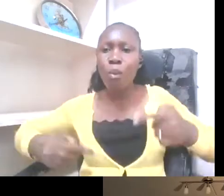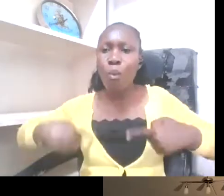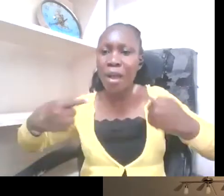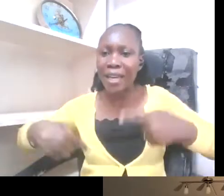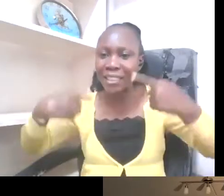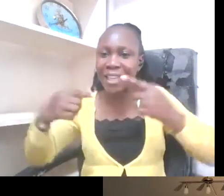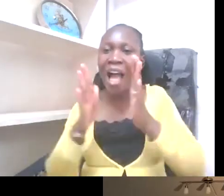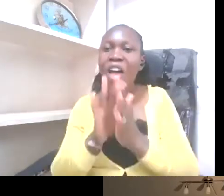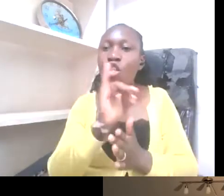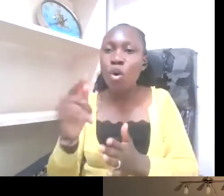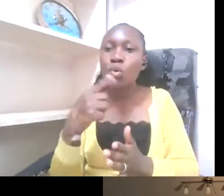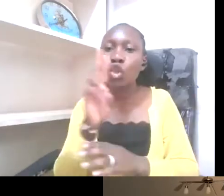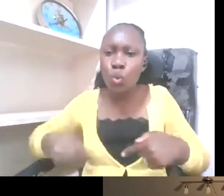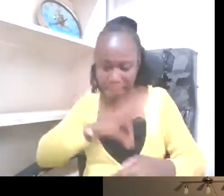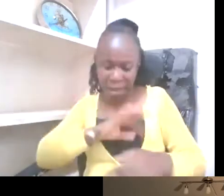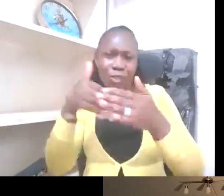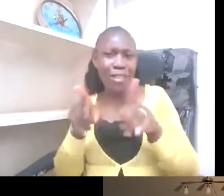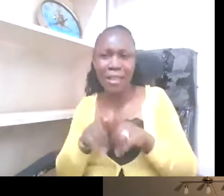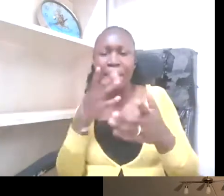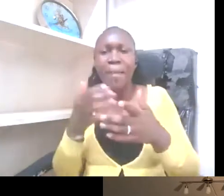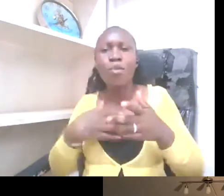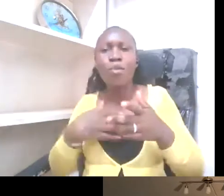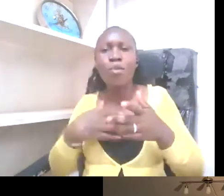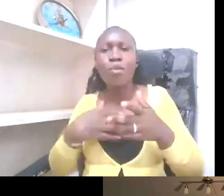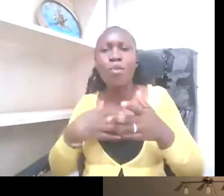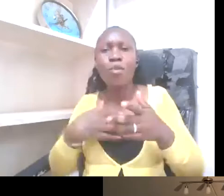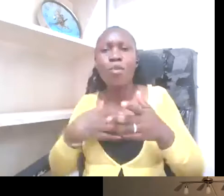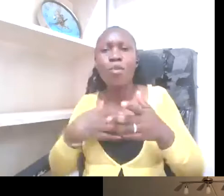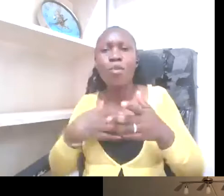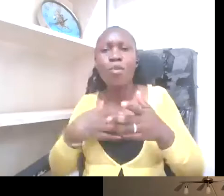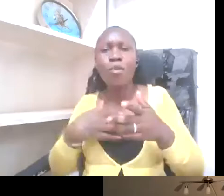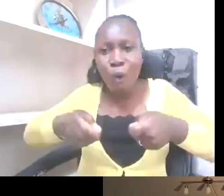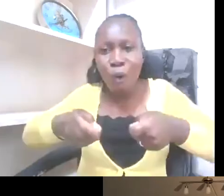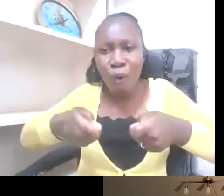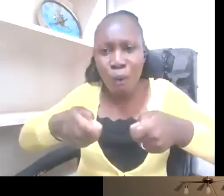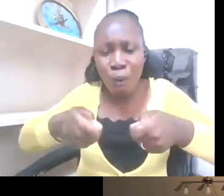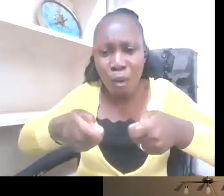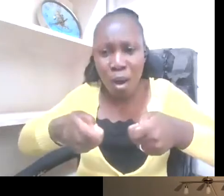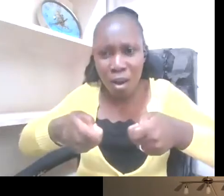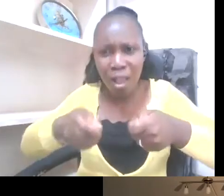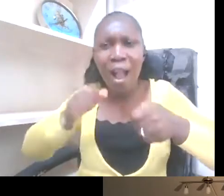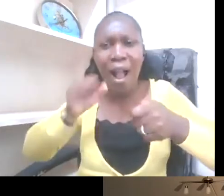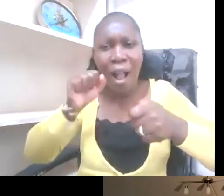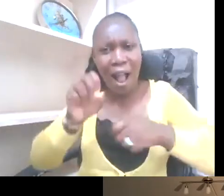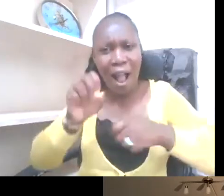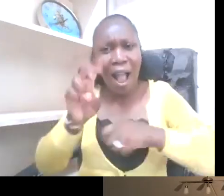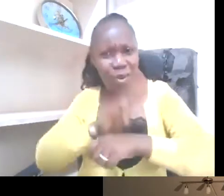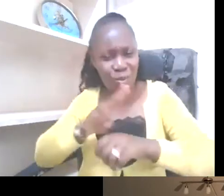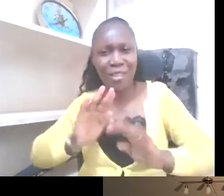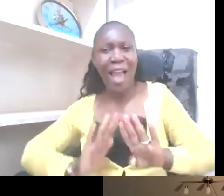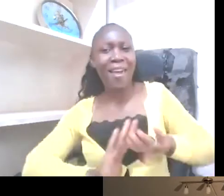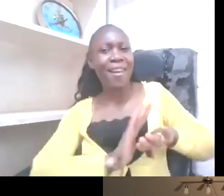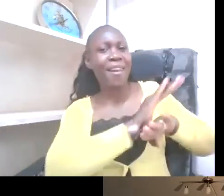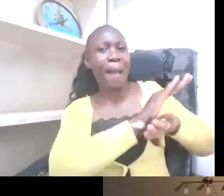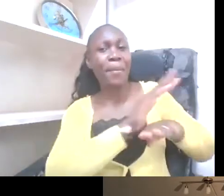bag or something, you can use the ramp. So including people with disabilities is not an inconvenience, it's actually a